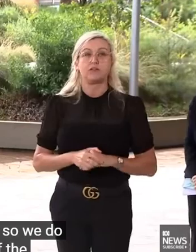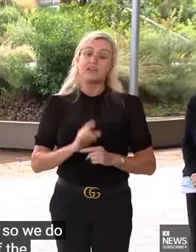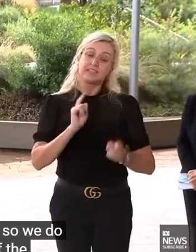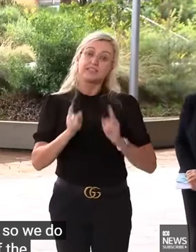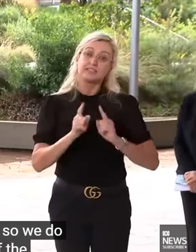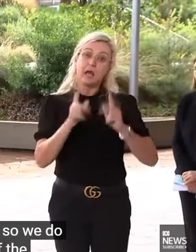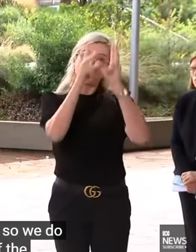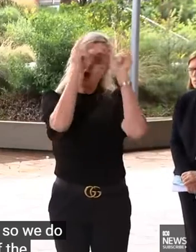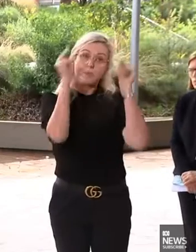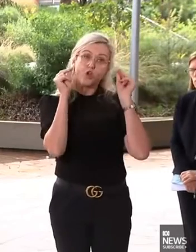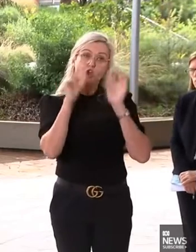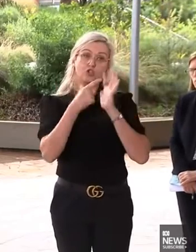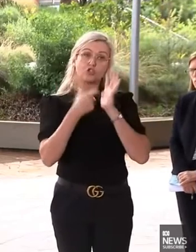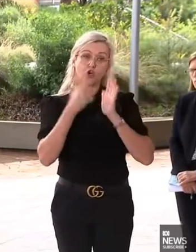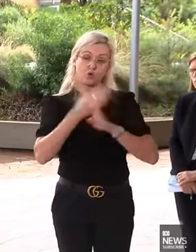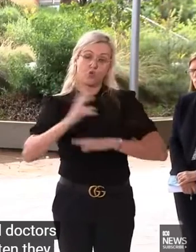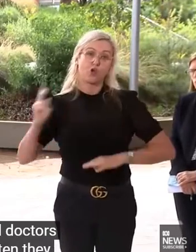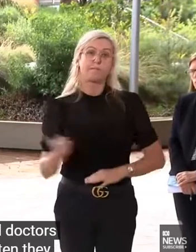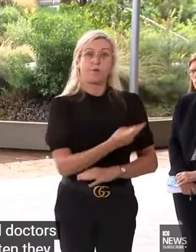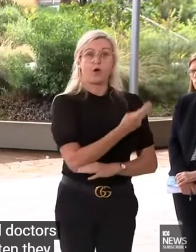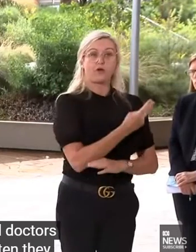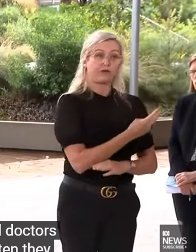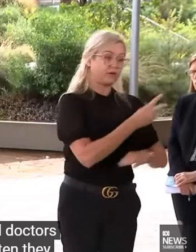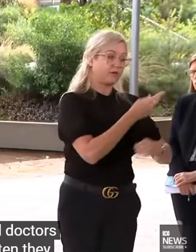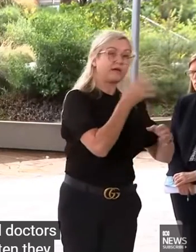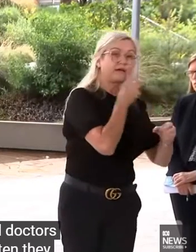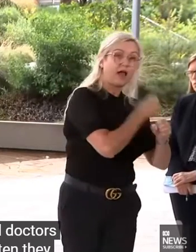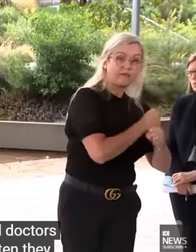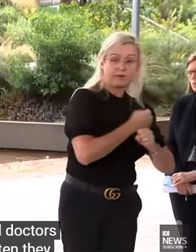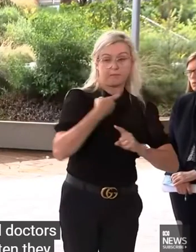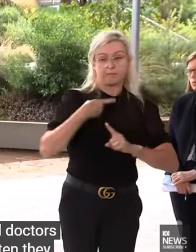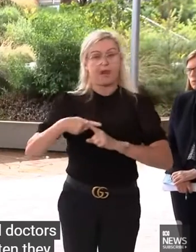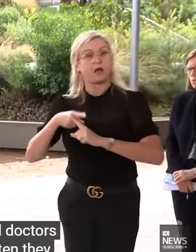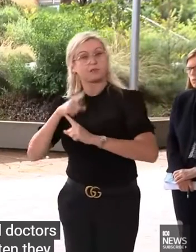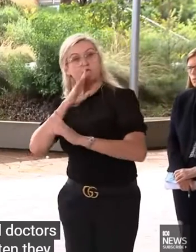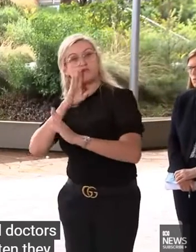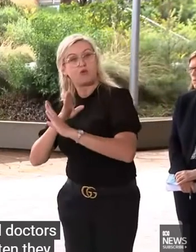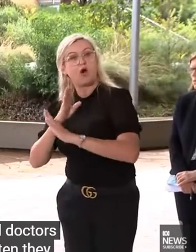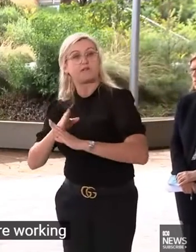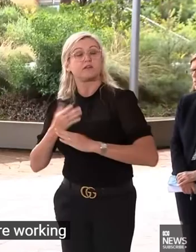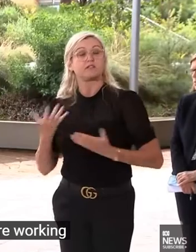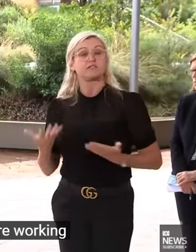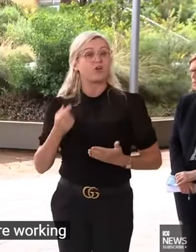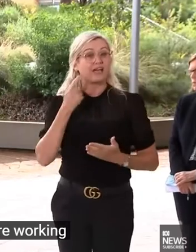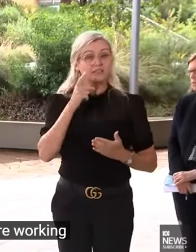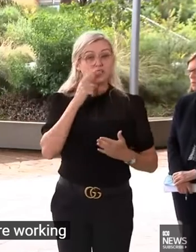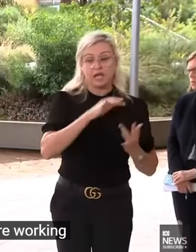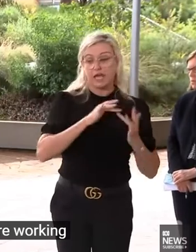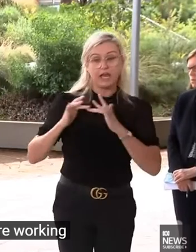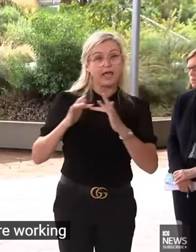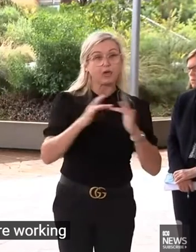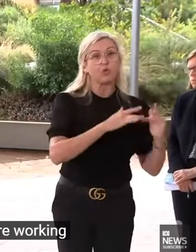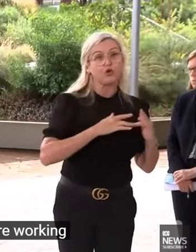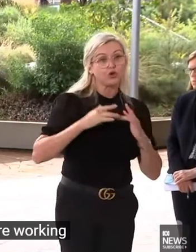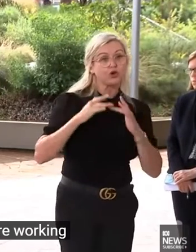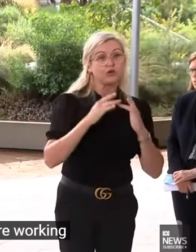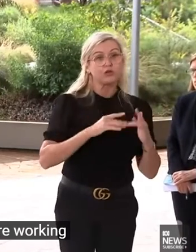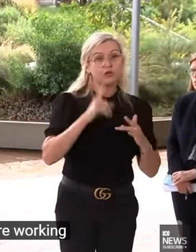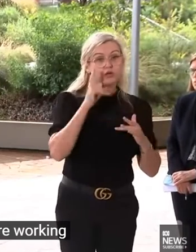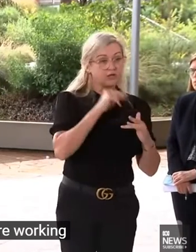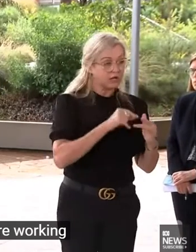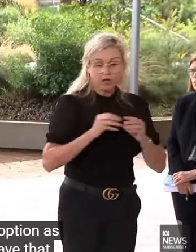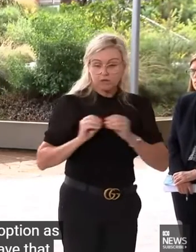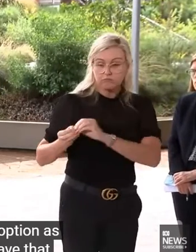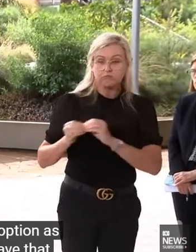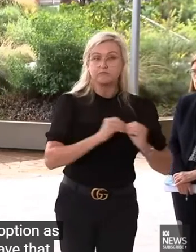in both sectors. They work in the public hospital, they work in the private hospital as well. And so we do have that capacity to network and surge by using those stuff. The